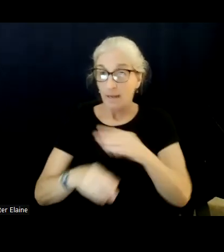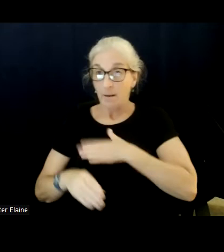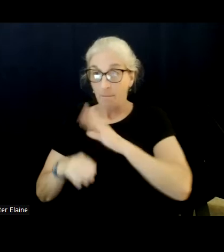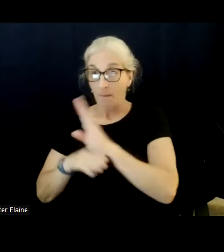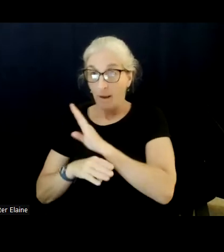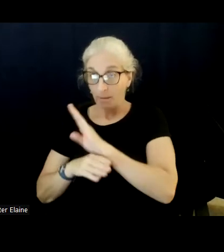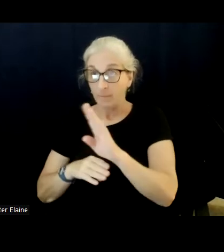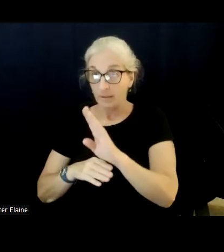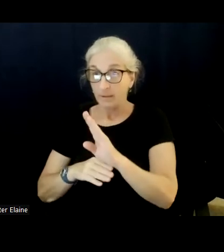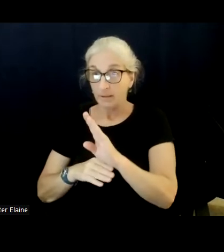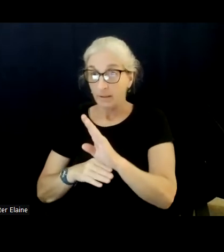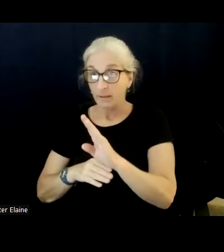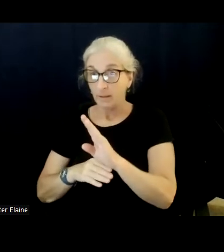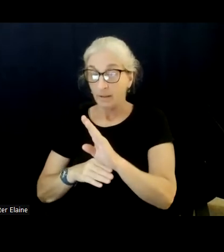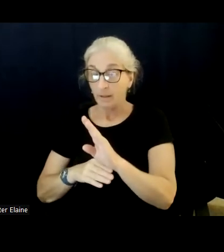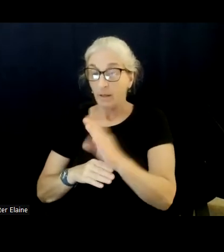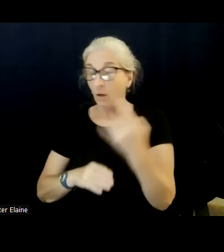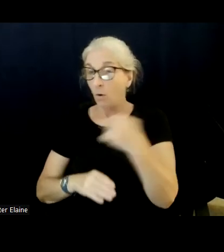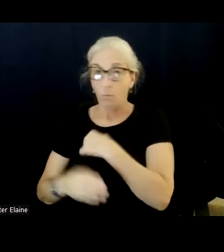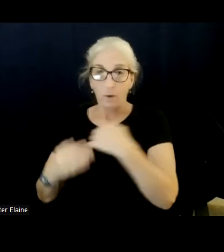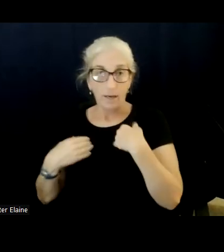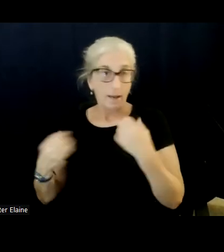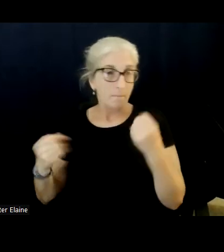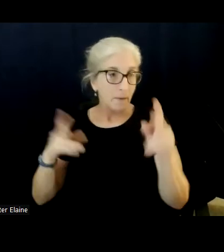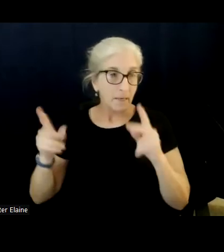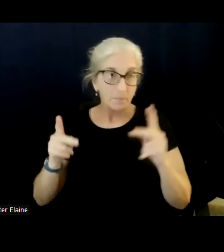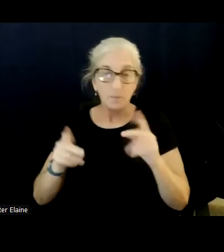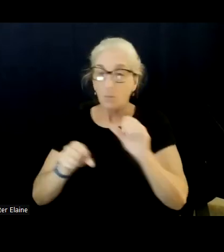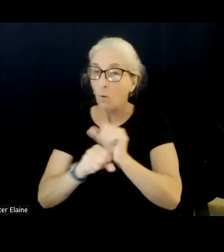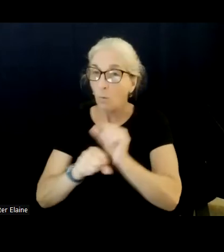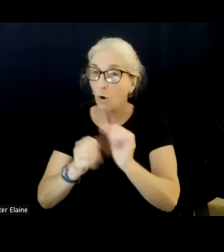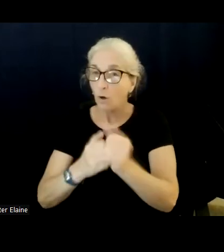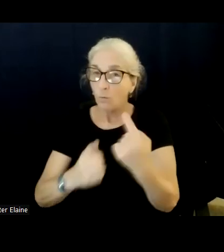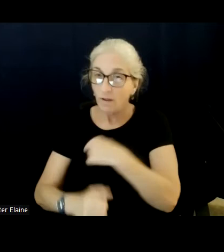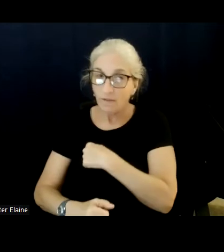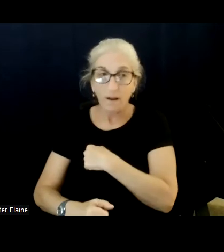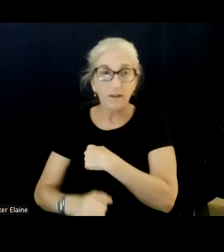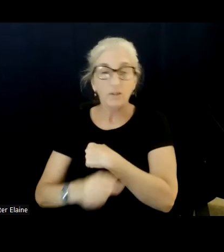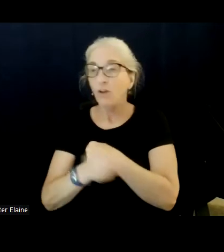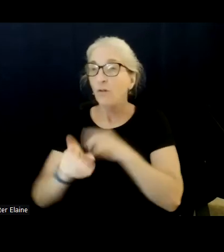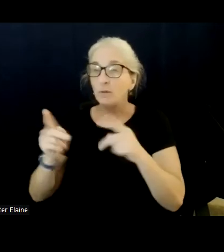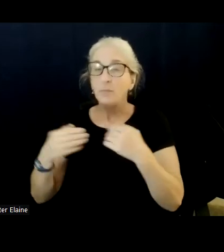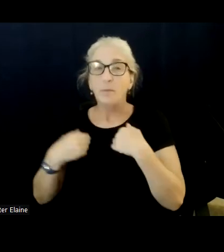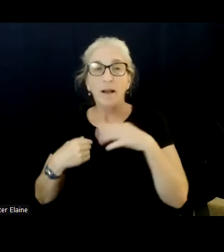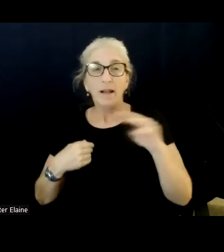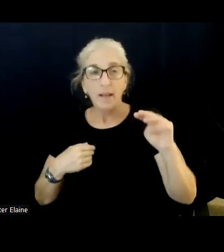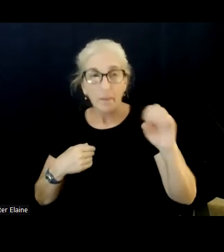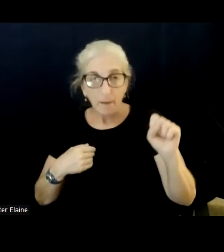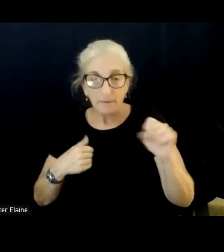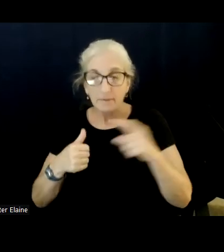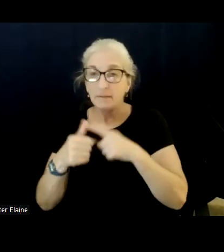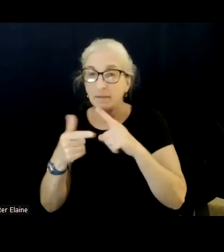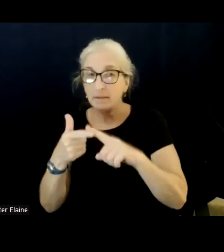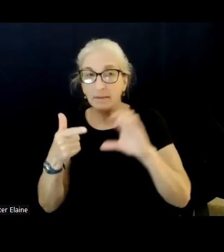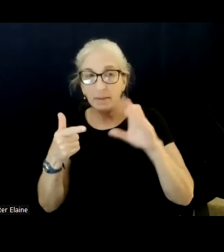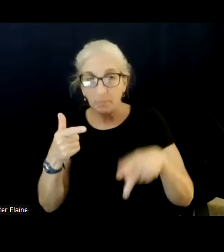we had many people with multiple sclerosis, with cerebral palsy. We often hired folks with intellectual